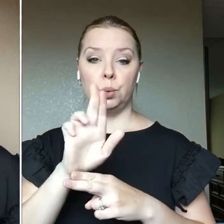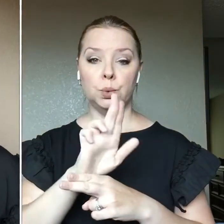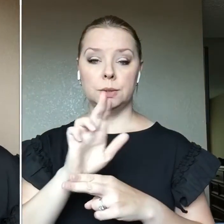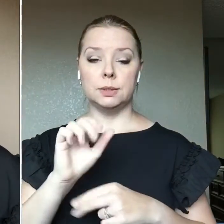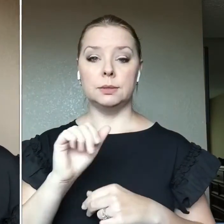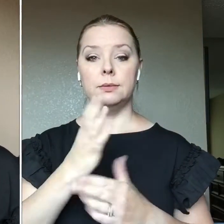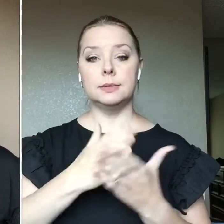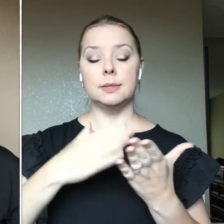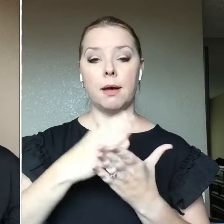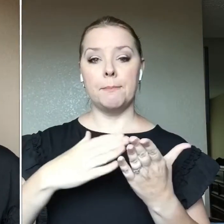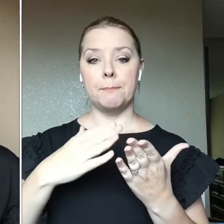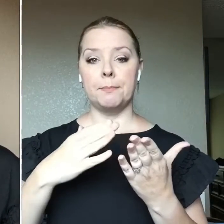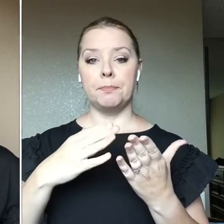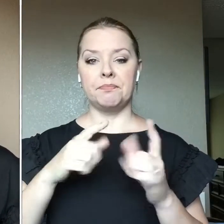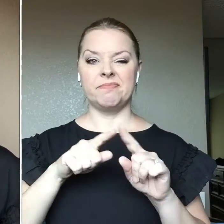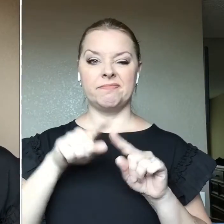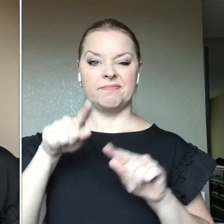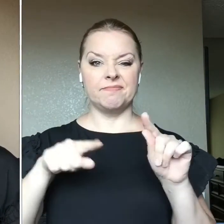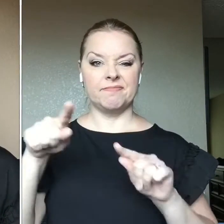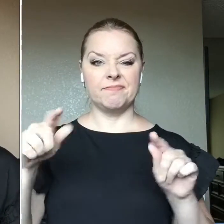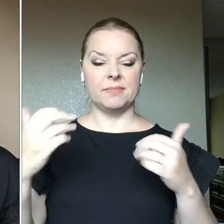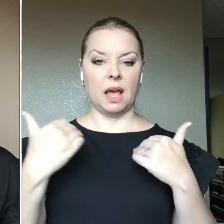some various brushes that I have. Um,